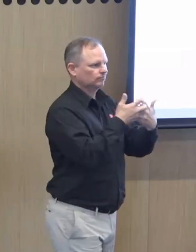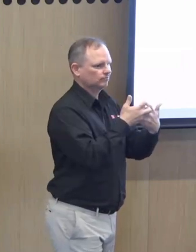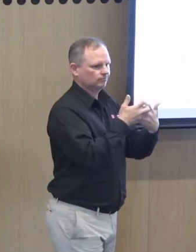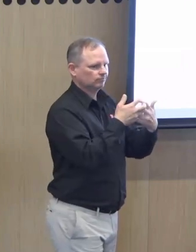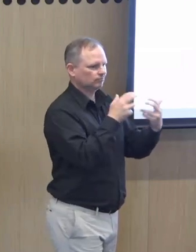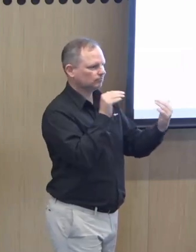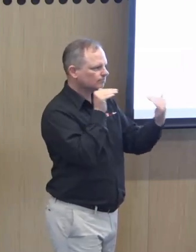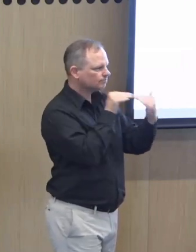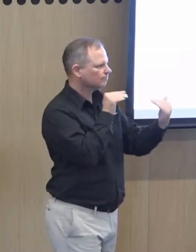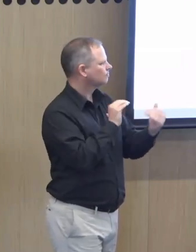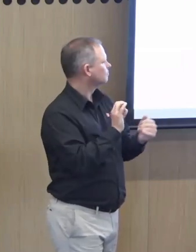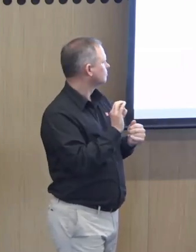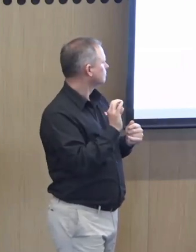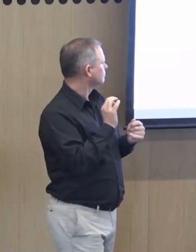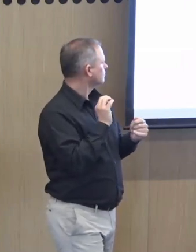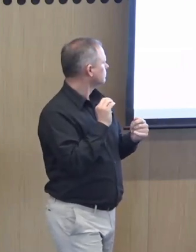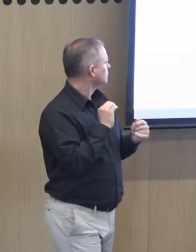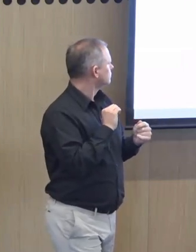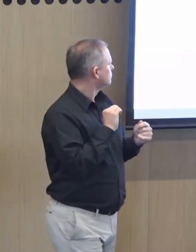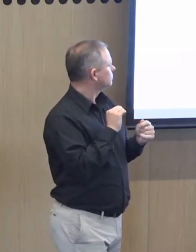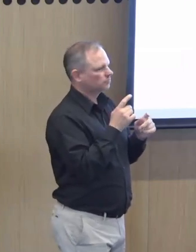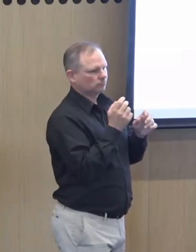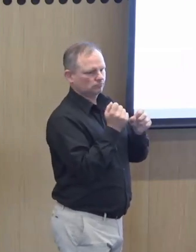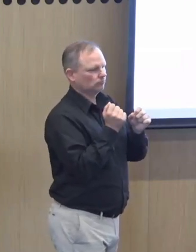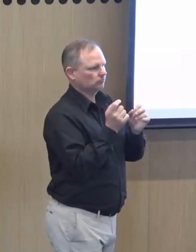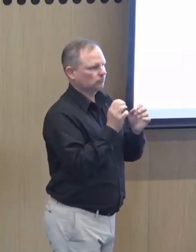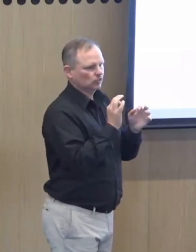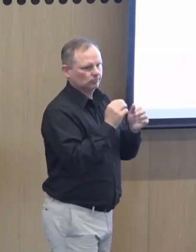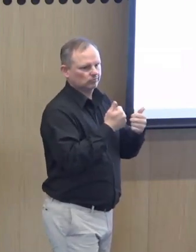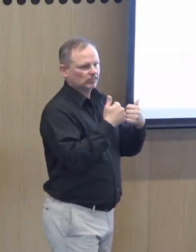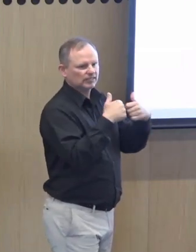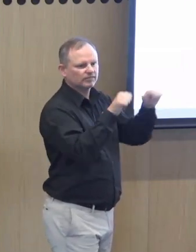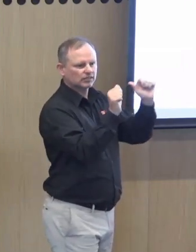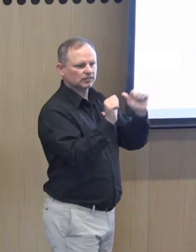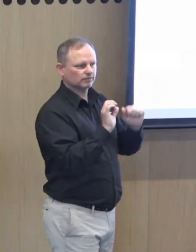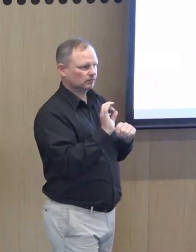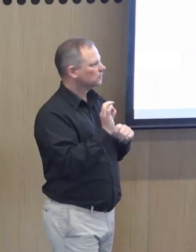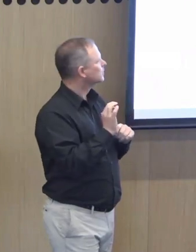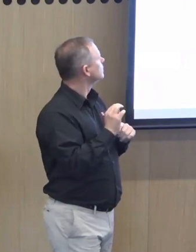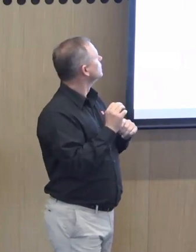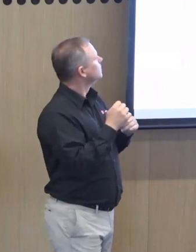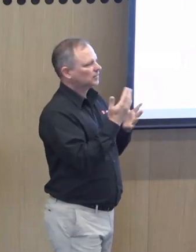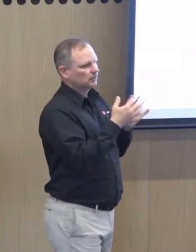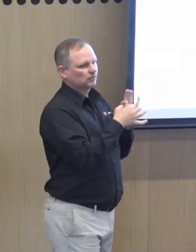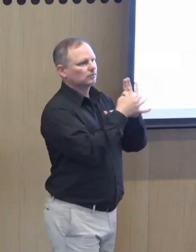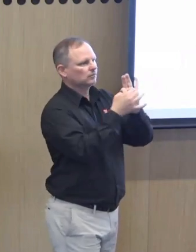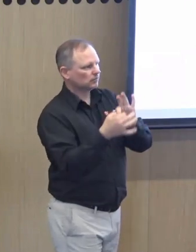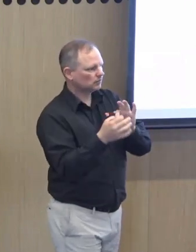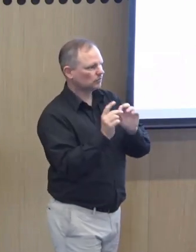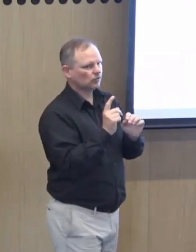errors in treatment or whether it's limited access resource and information that's provided to the person.